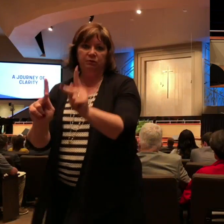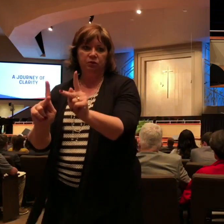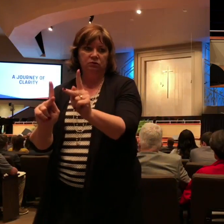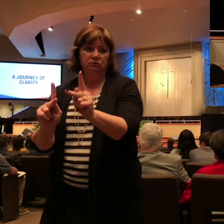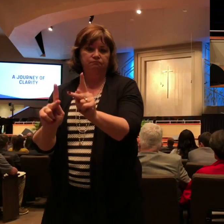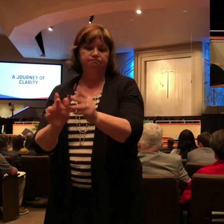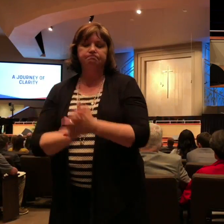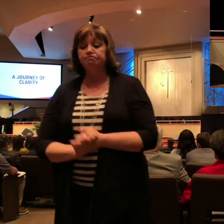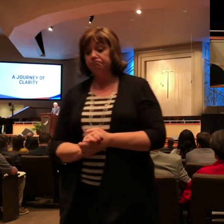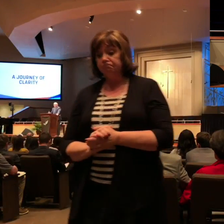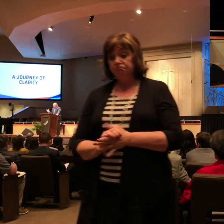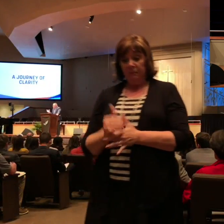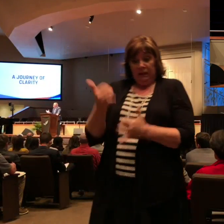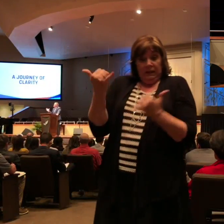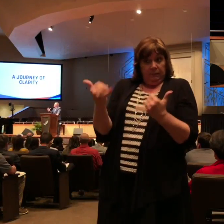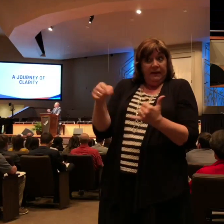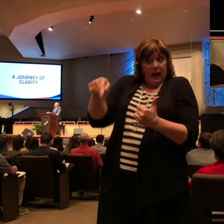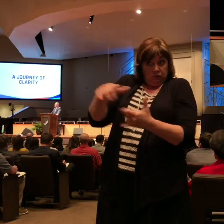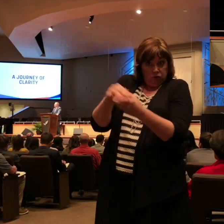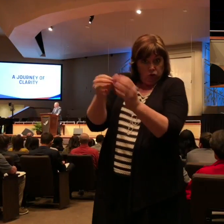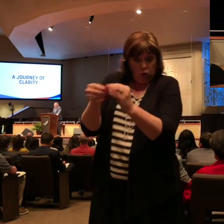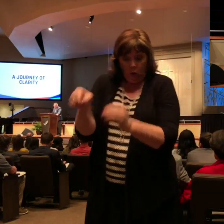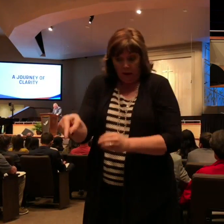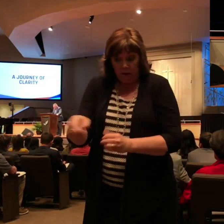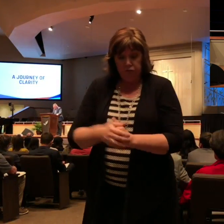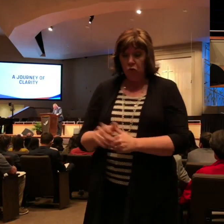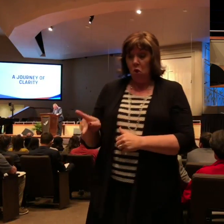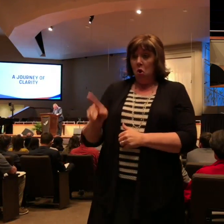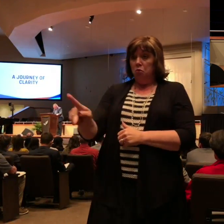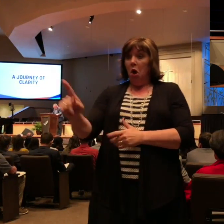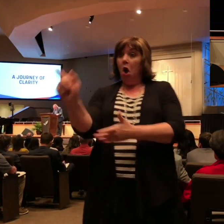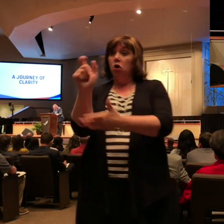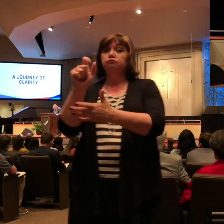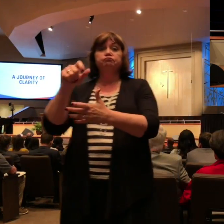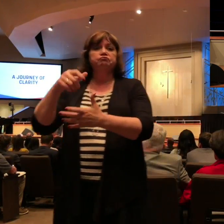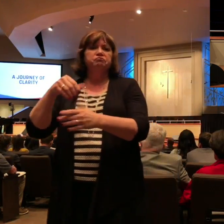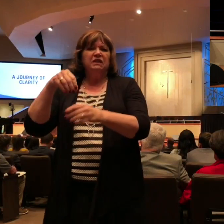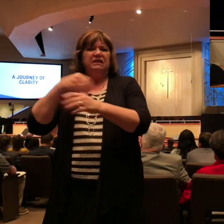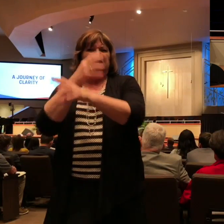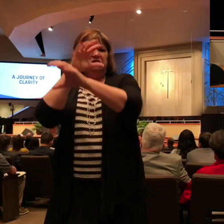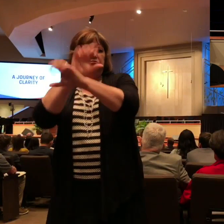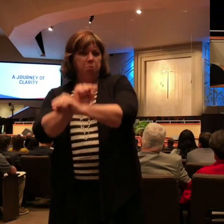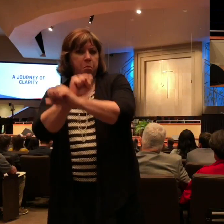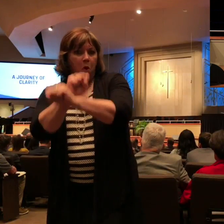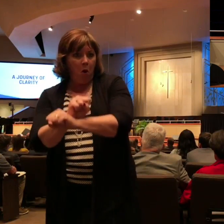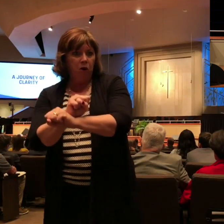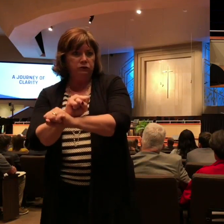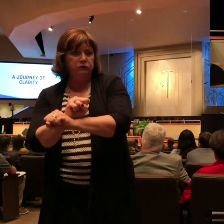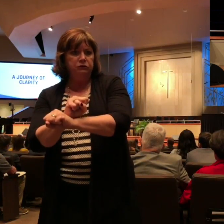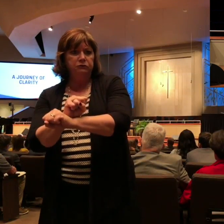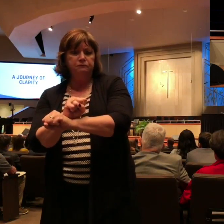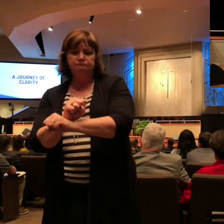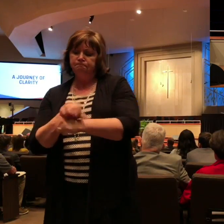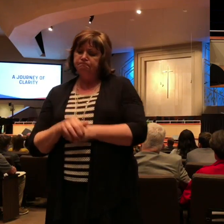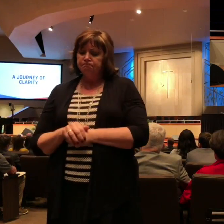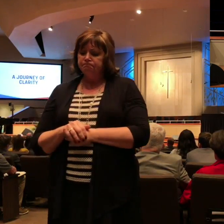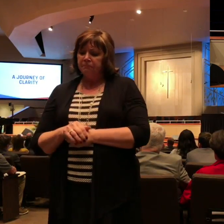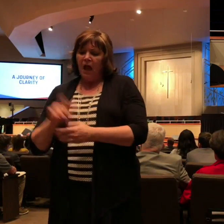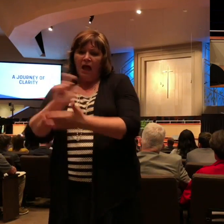house arrest, and he writes this letter to the believers in Philippi. The believers there had much